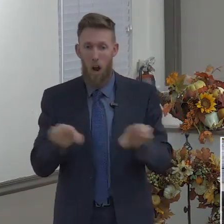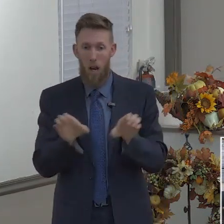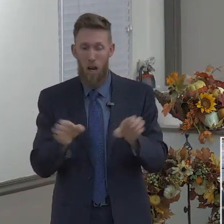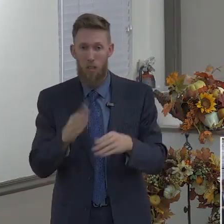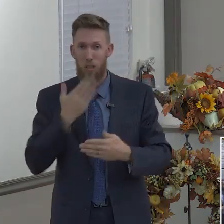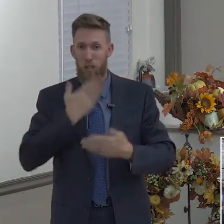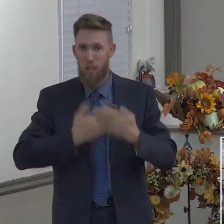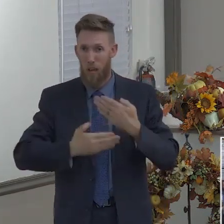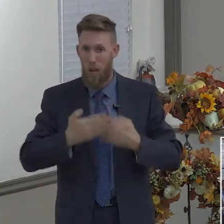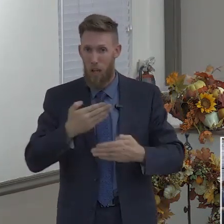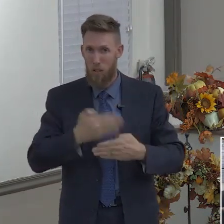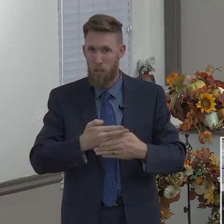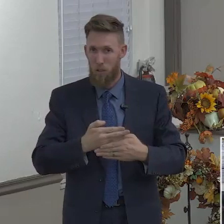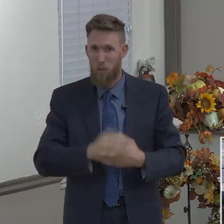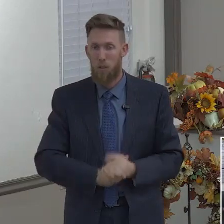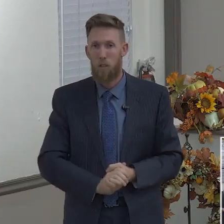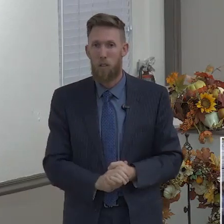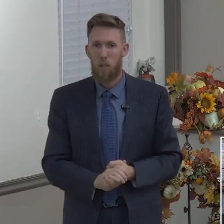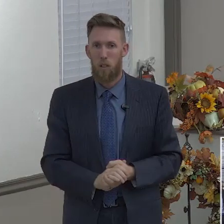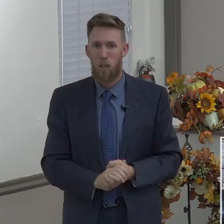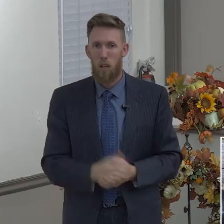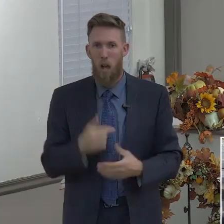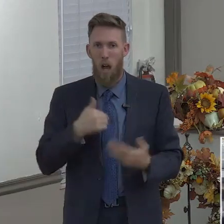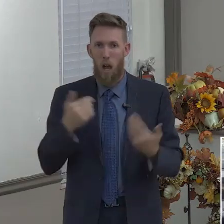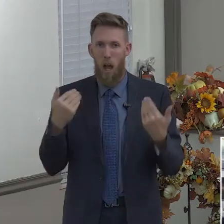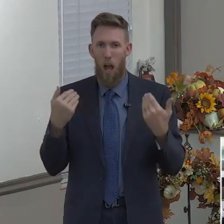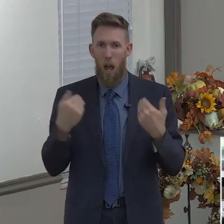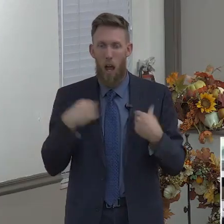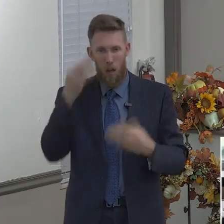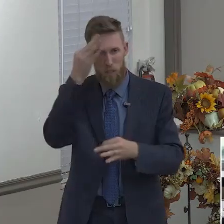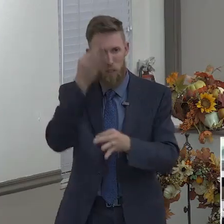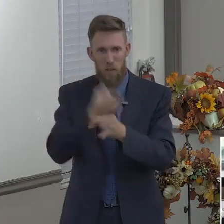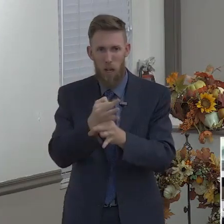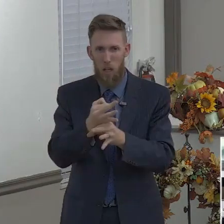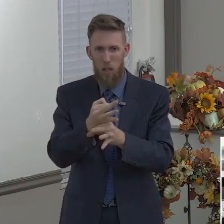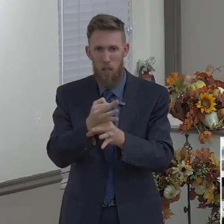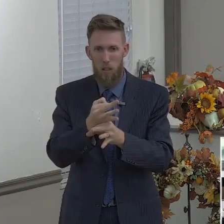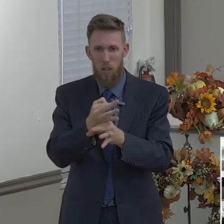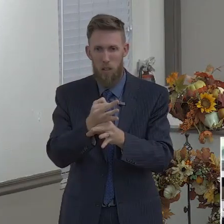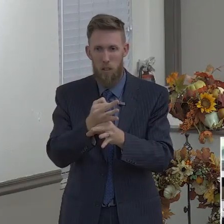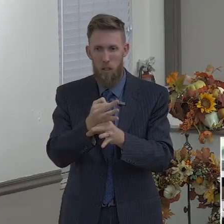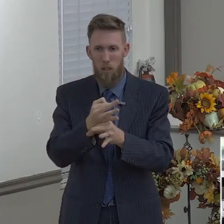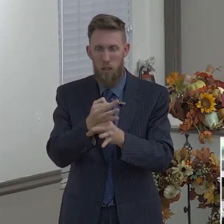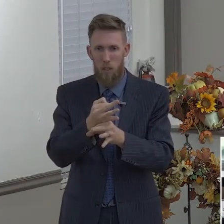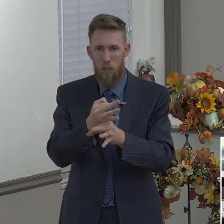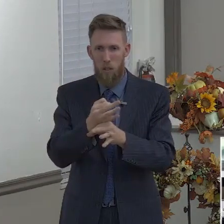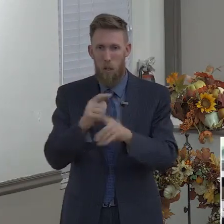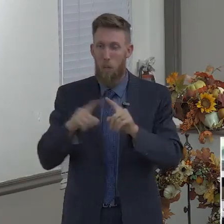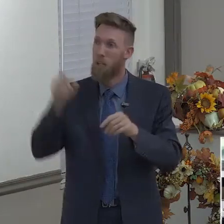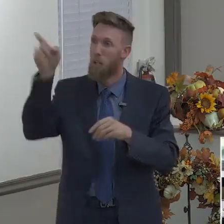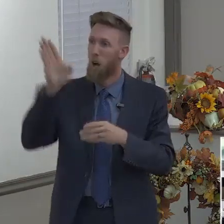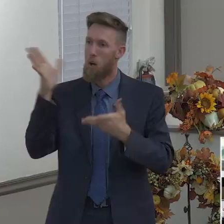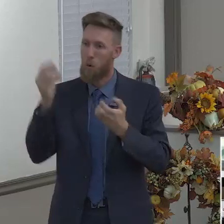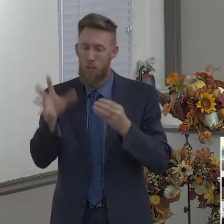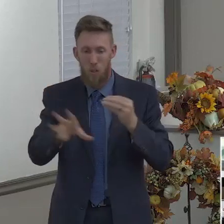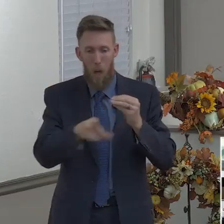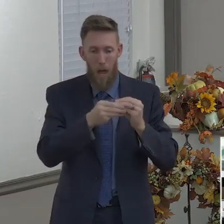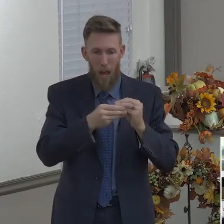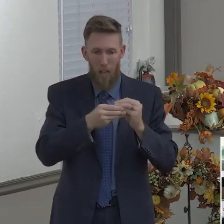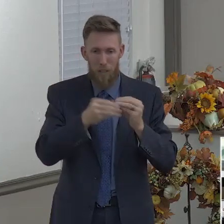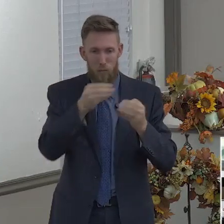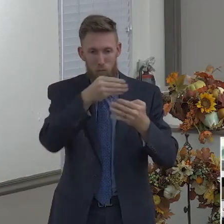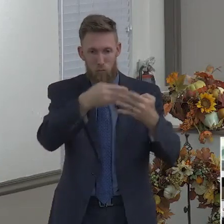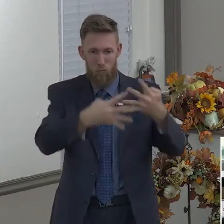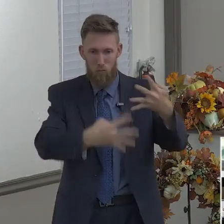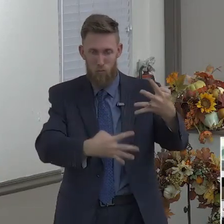hey, I have this faith. And I want you to add all these things to your faith. And one of those things is brotherly kindness. We should strive for brotherly kindness. If